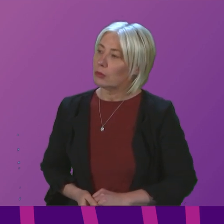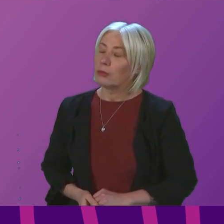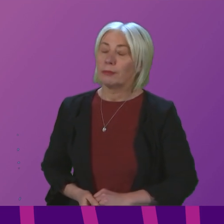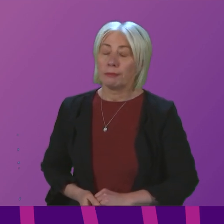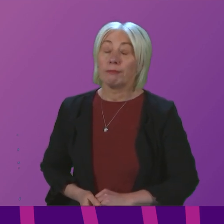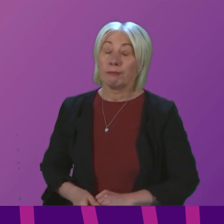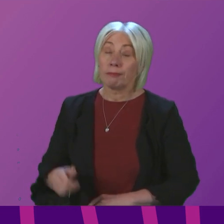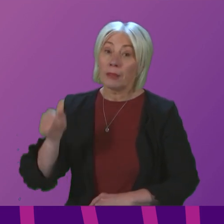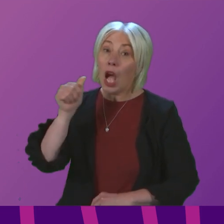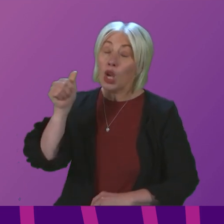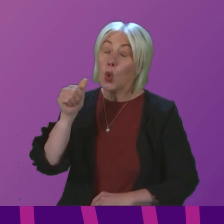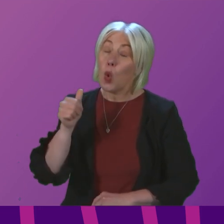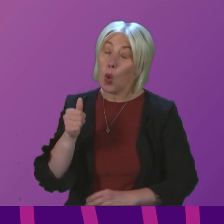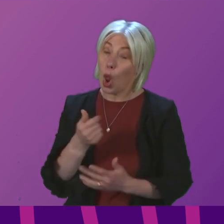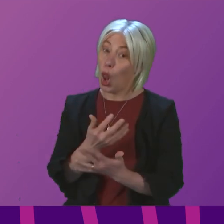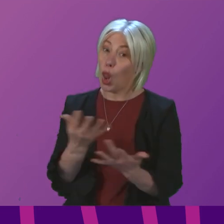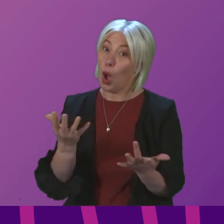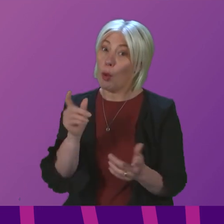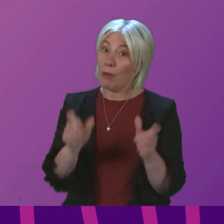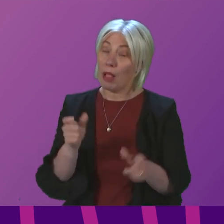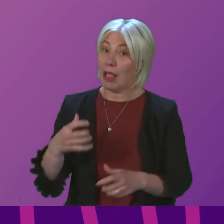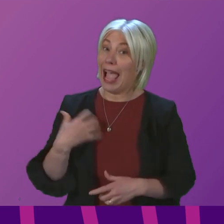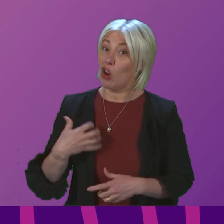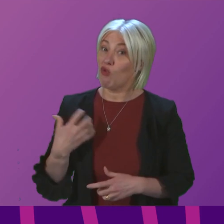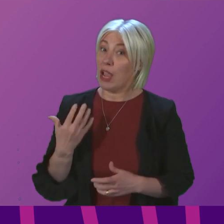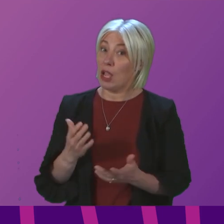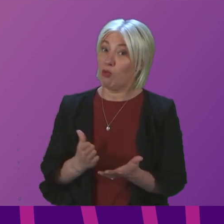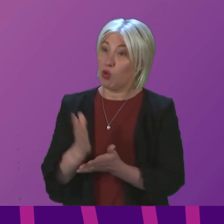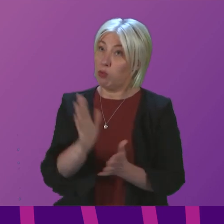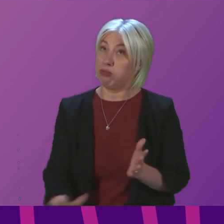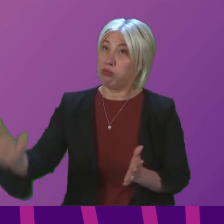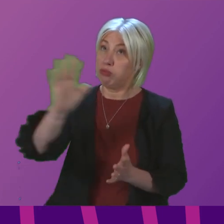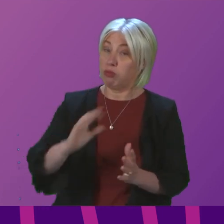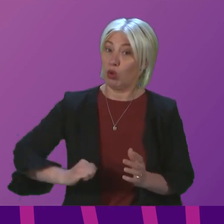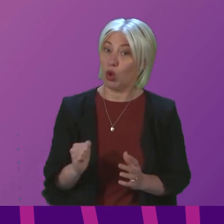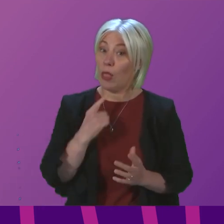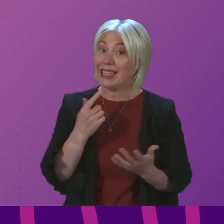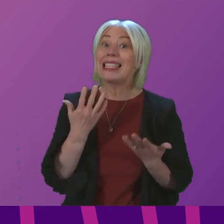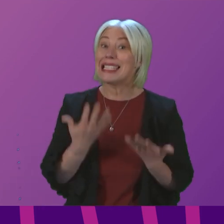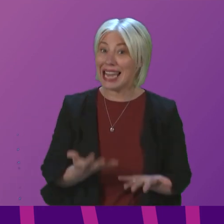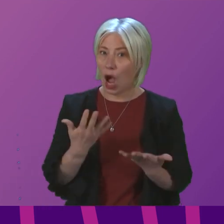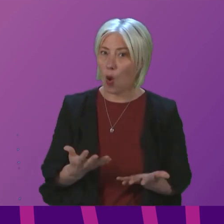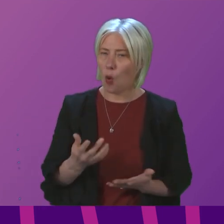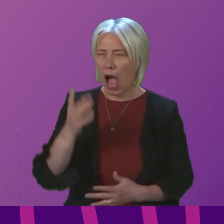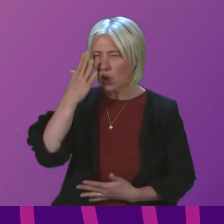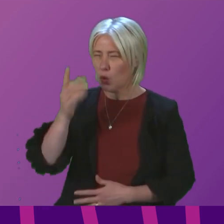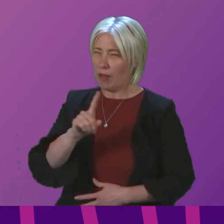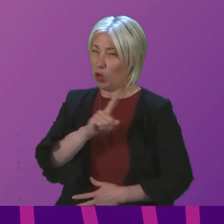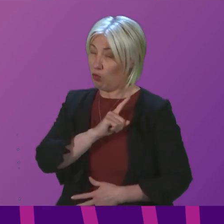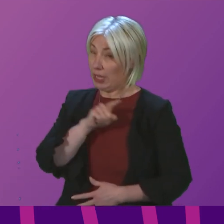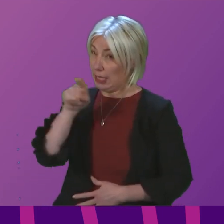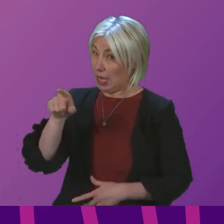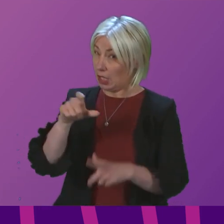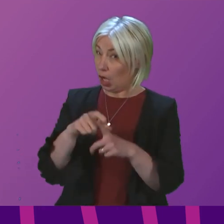I know there's a lot of anger in Scotland, right across Scotland, right now. I'm not sure it's for the reason Douglas Ross